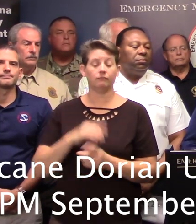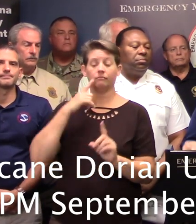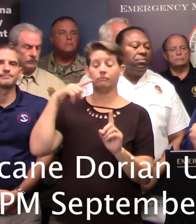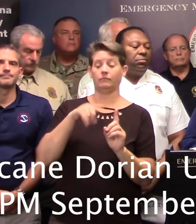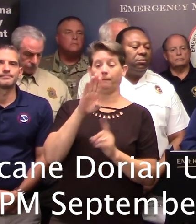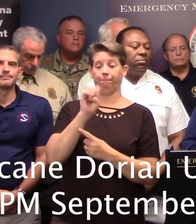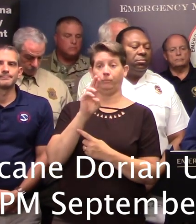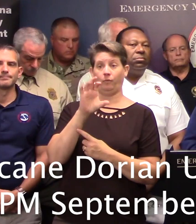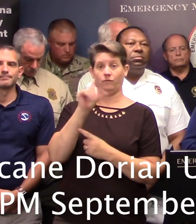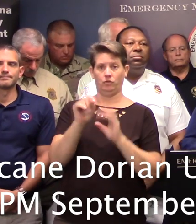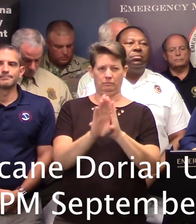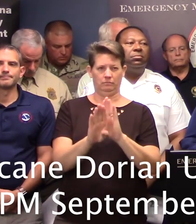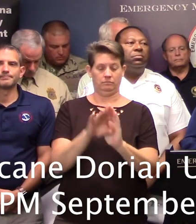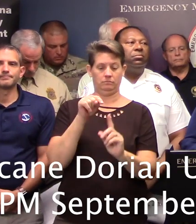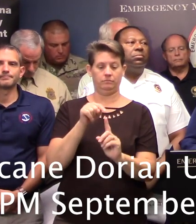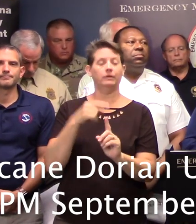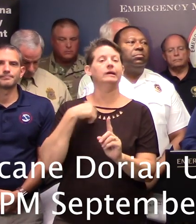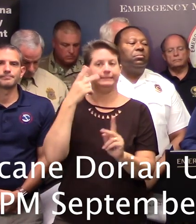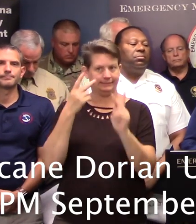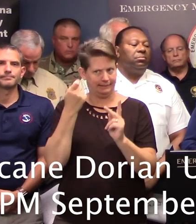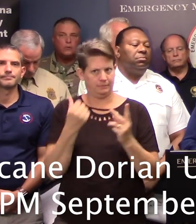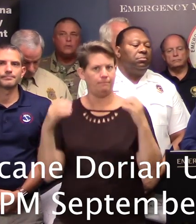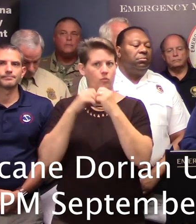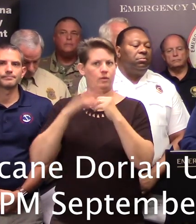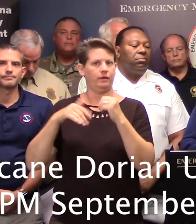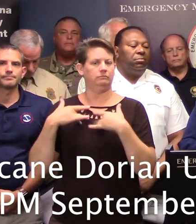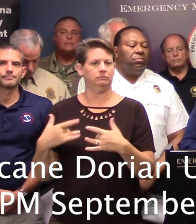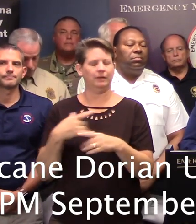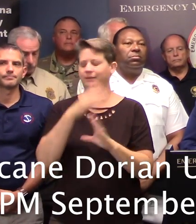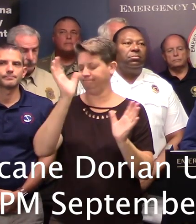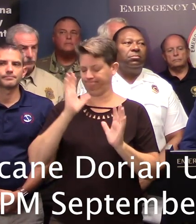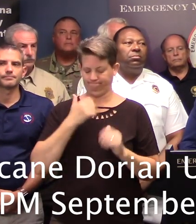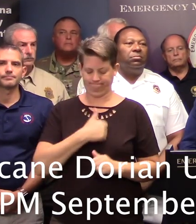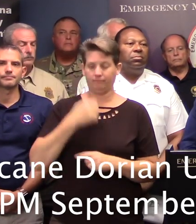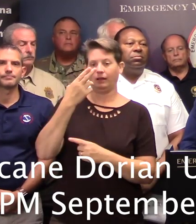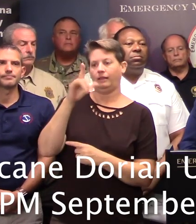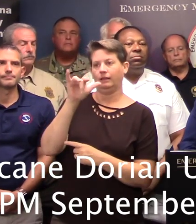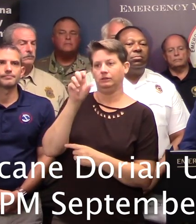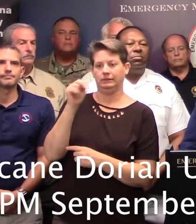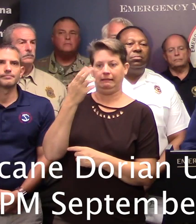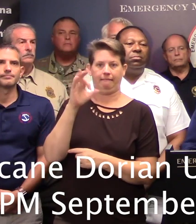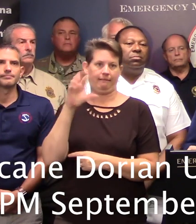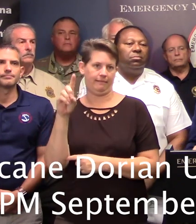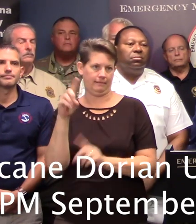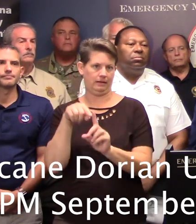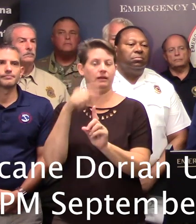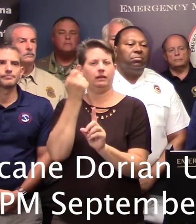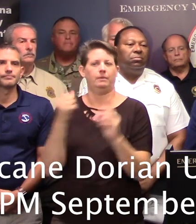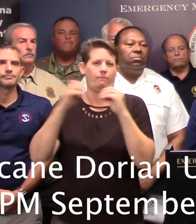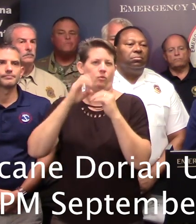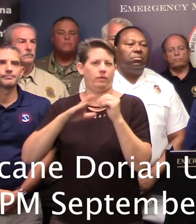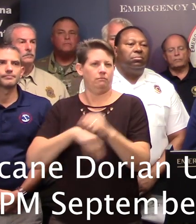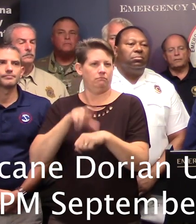area, as the Governor mentioned, we are seeing higher than normal, excuse me, the Hilton Head area, we are seeing higher than normal traffic